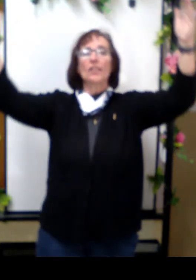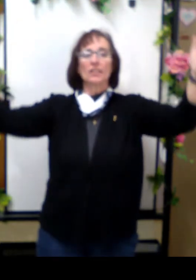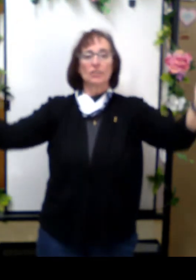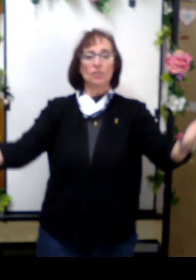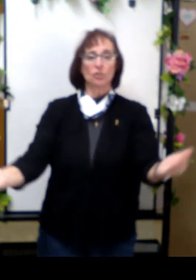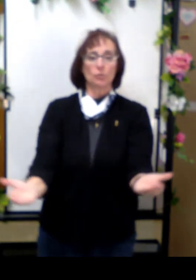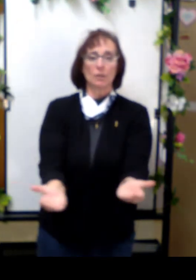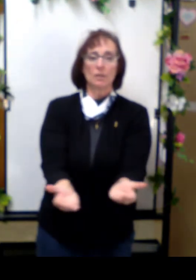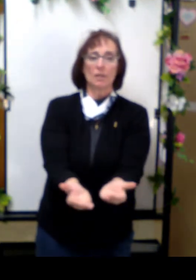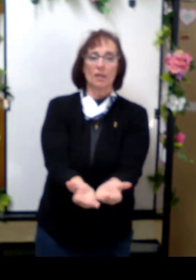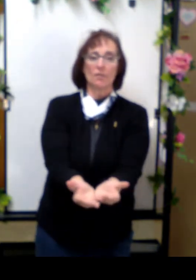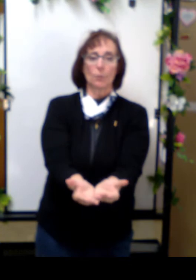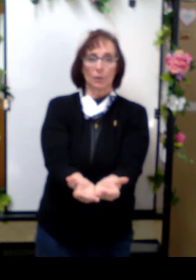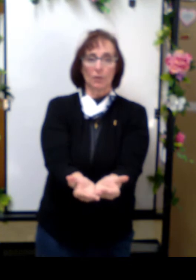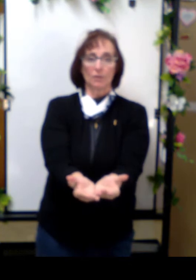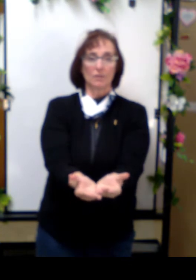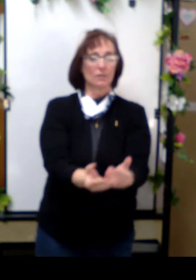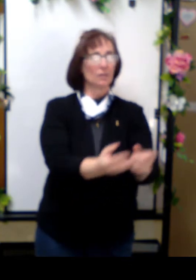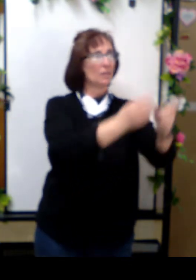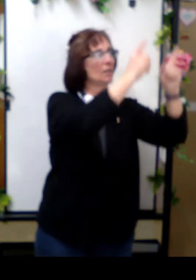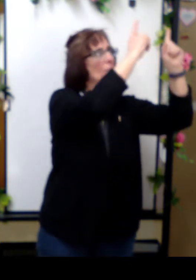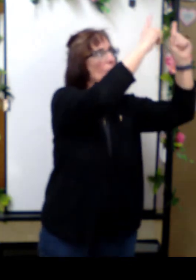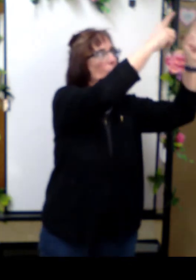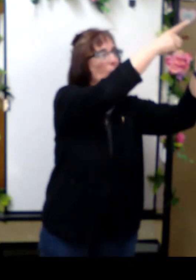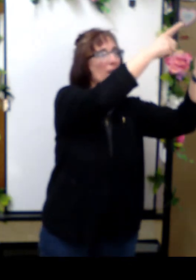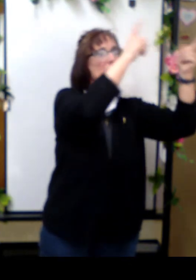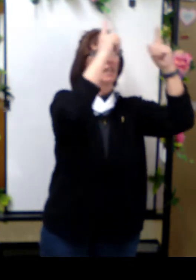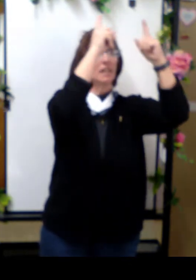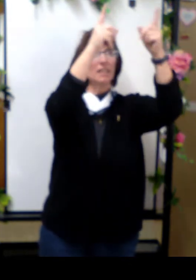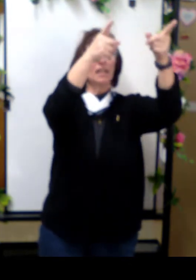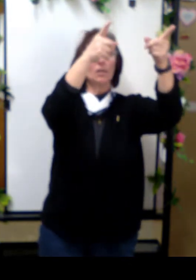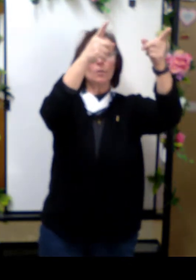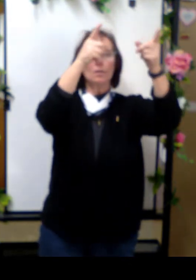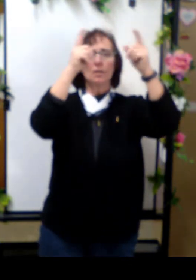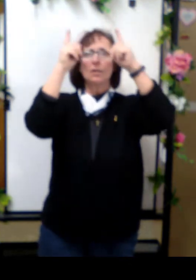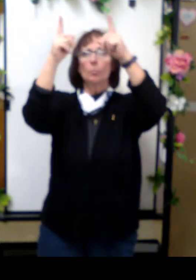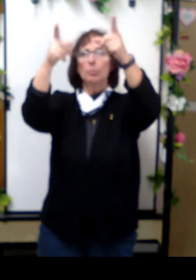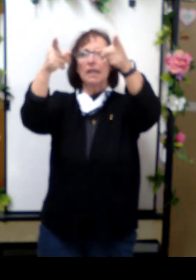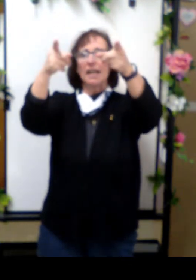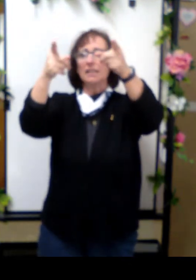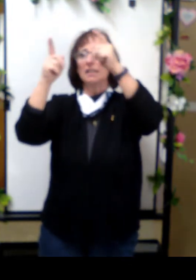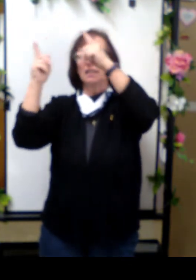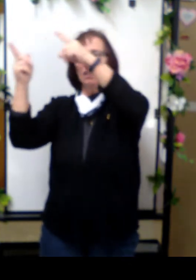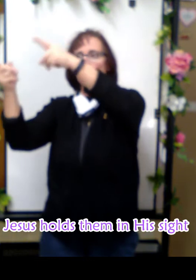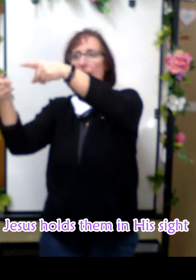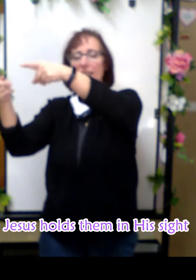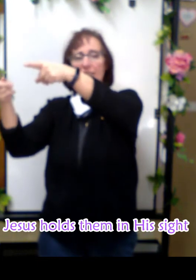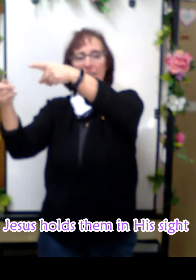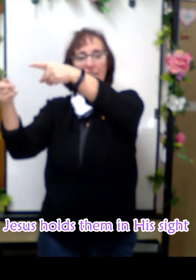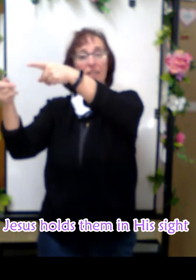and yellow, black and white. And our